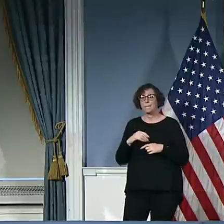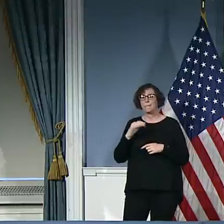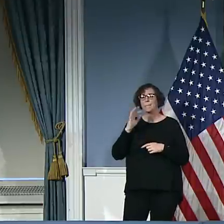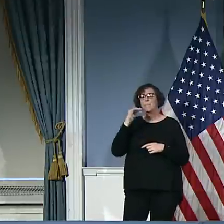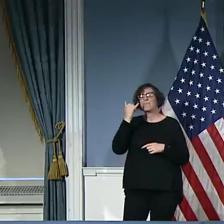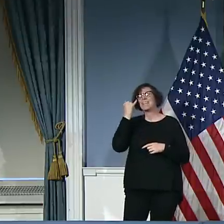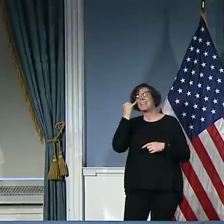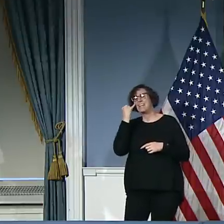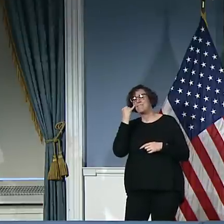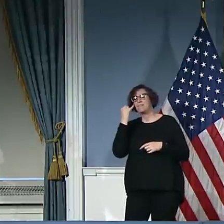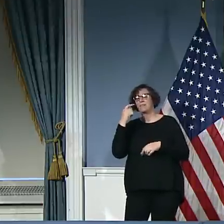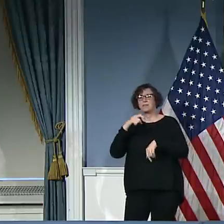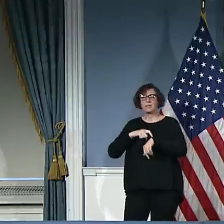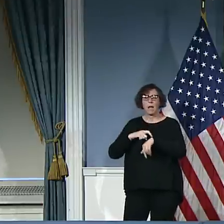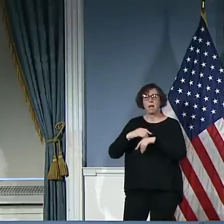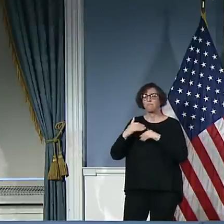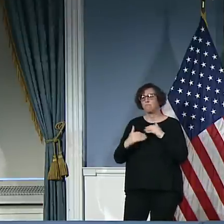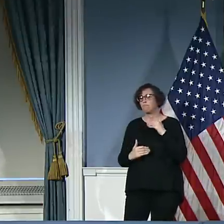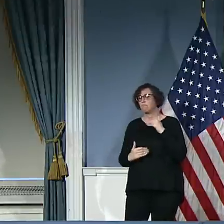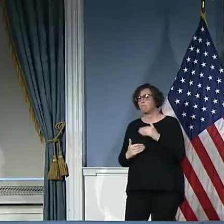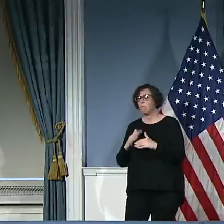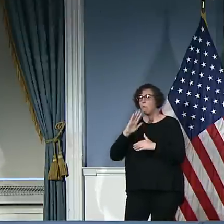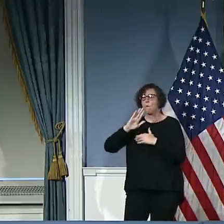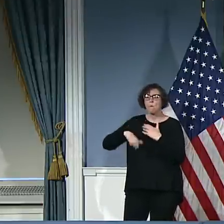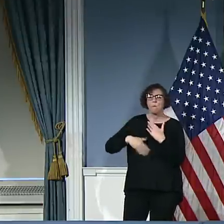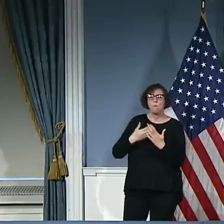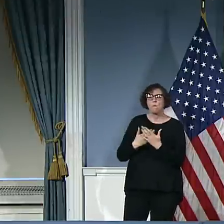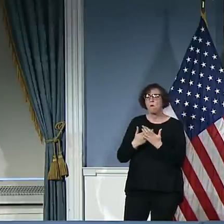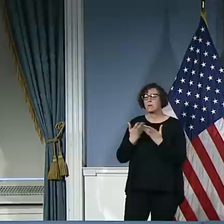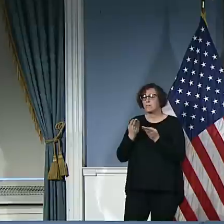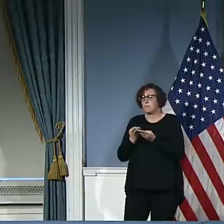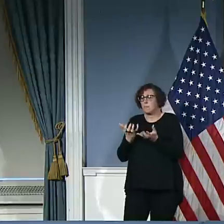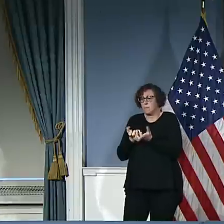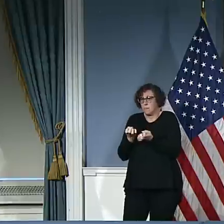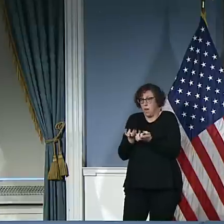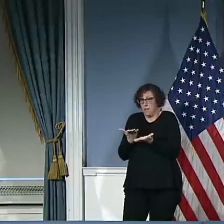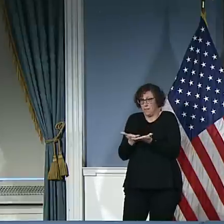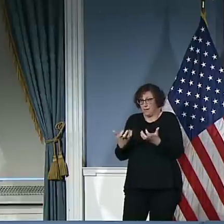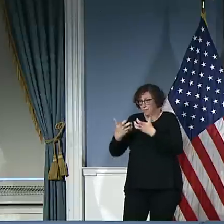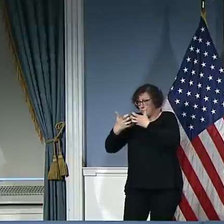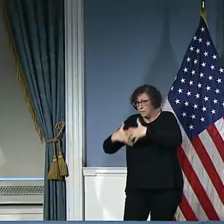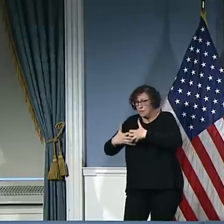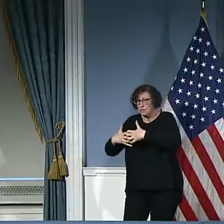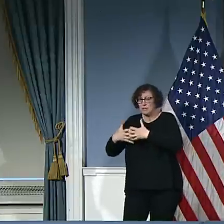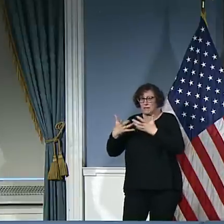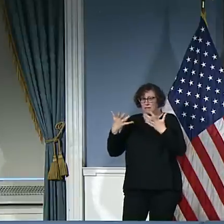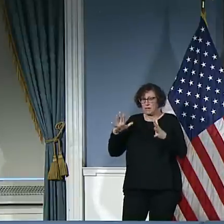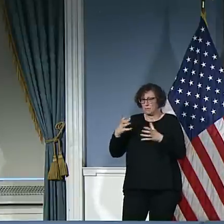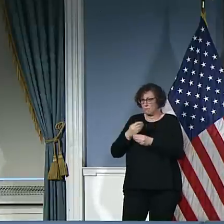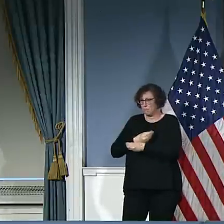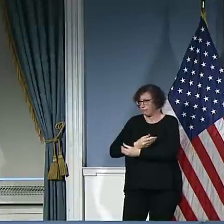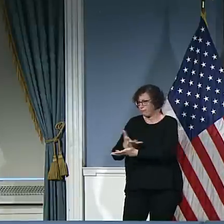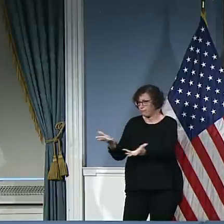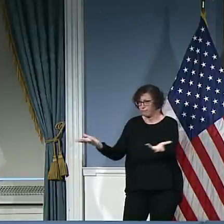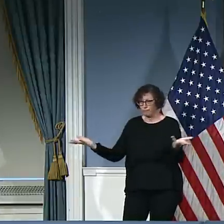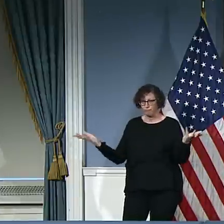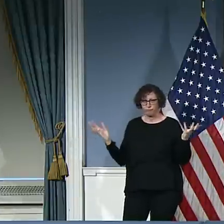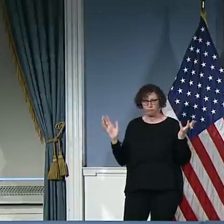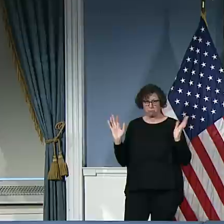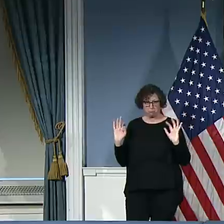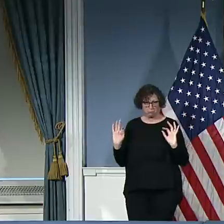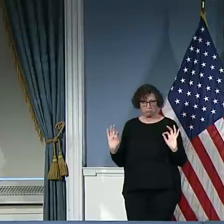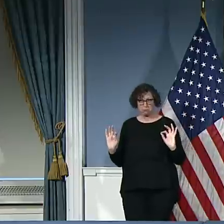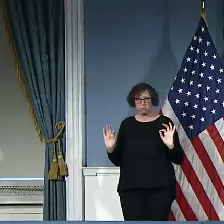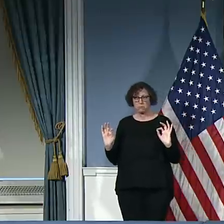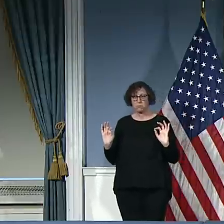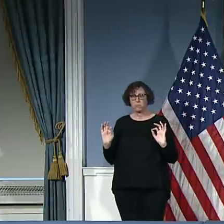is there going to be a sharing of resources for whoever needs it at that point? I guess I'm